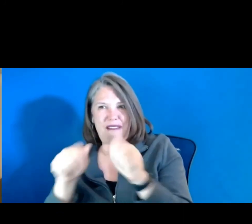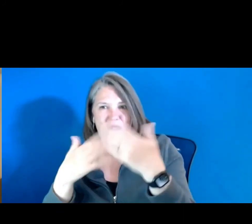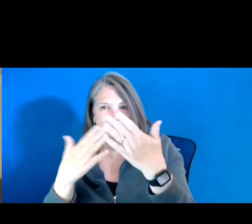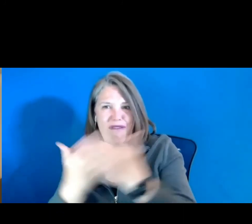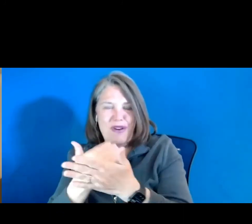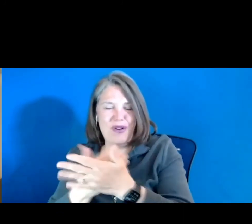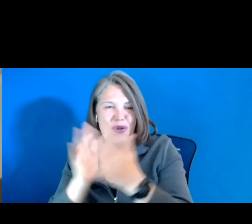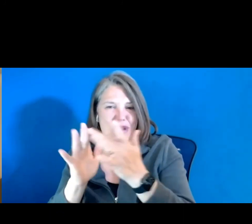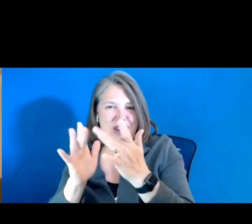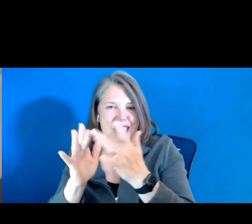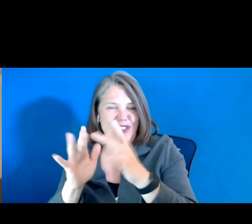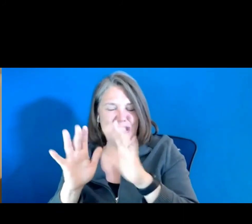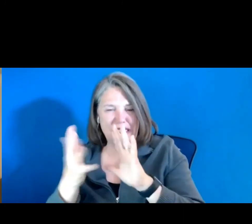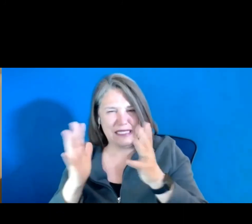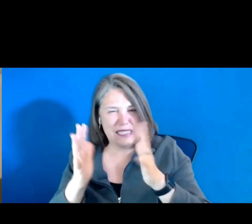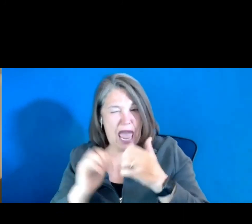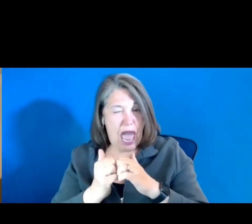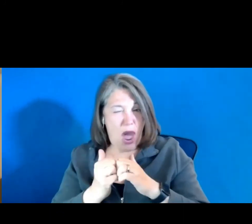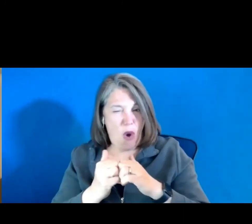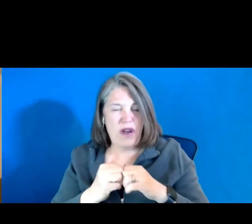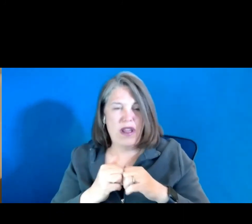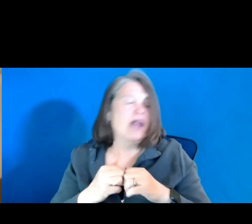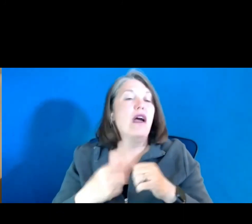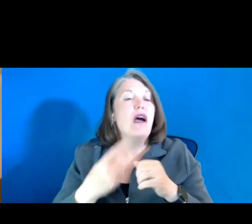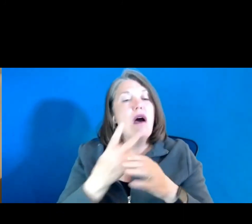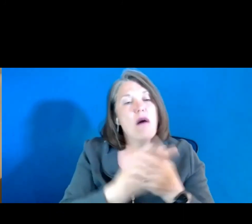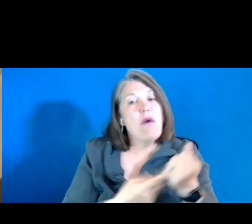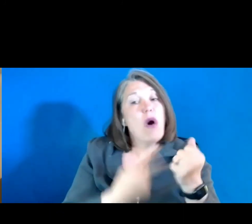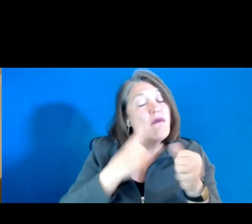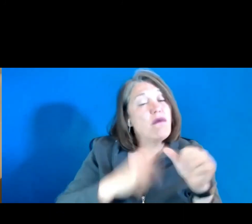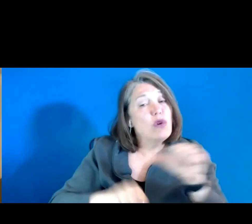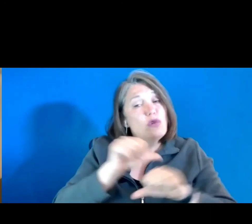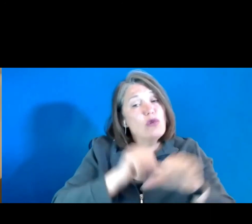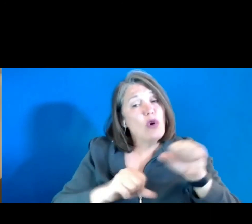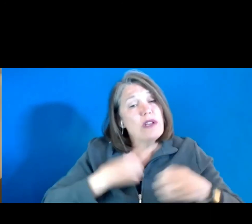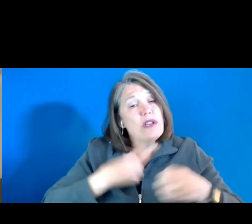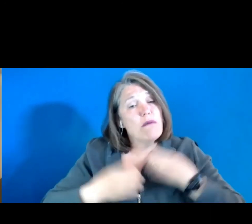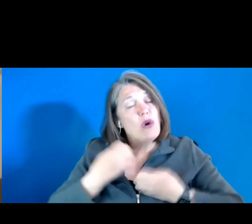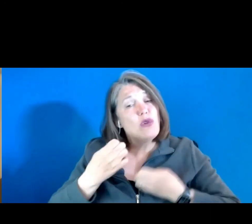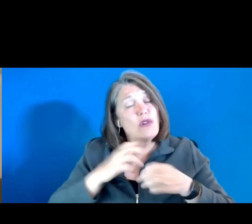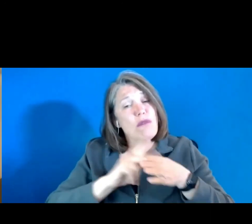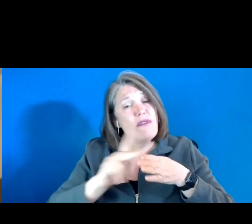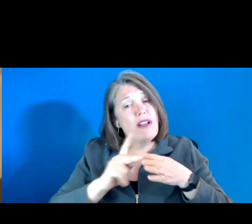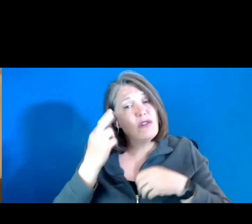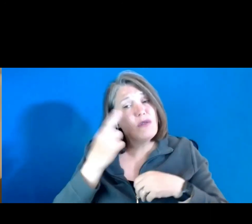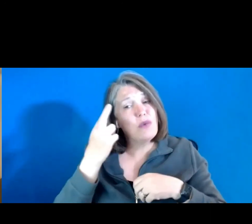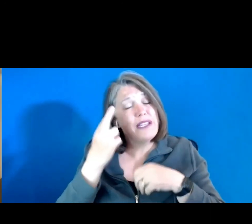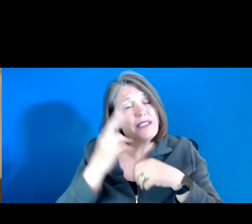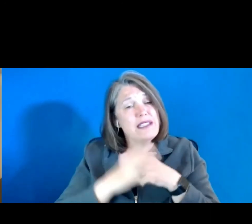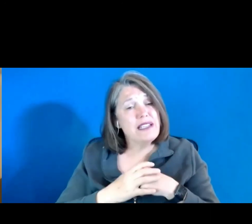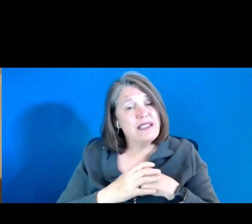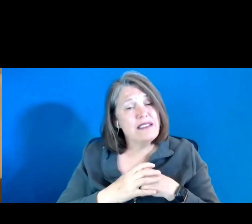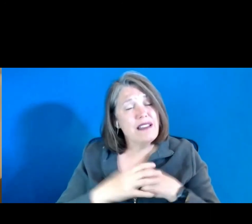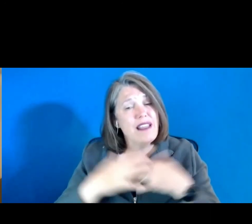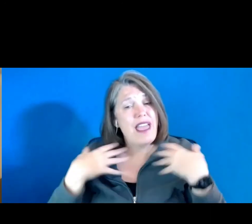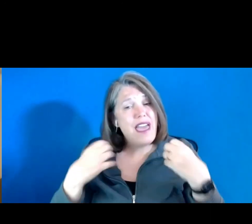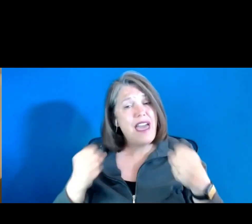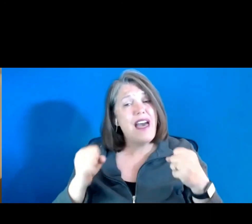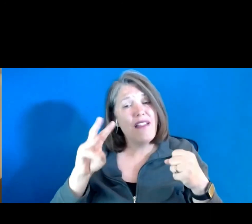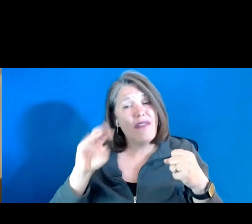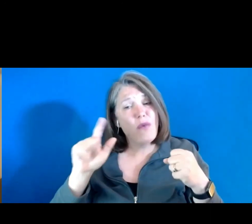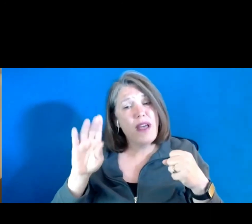haven't had before, both for socio-emotional professional reasons, you know, health and well-being